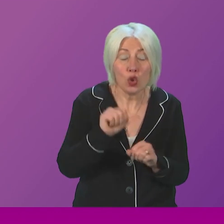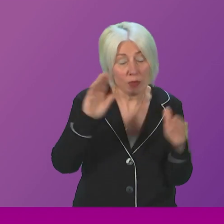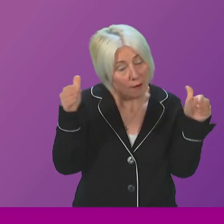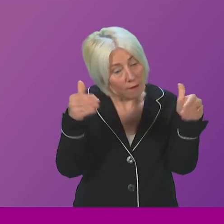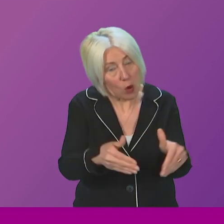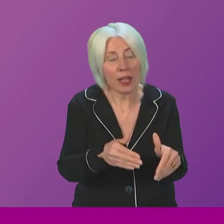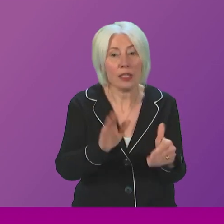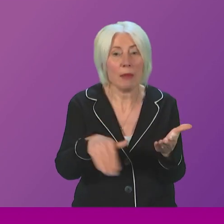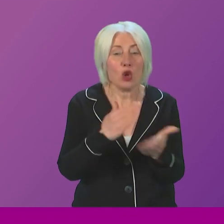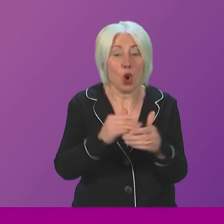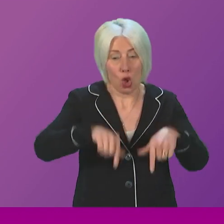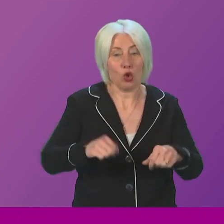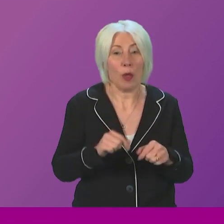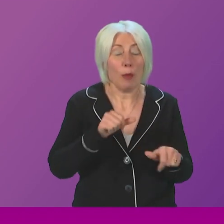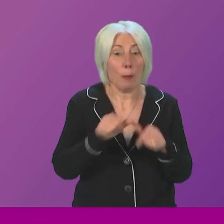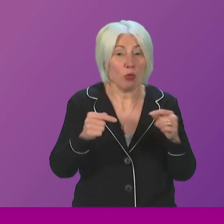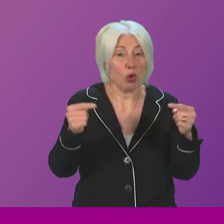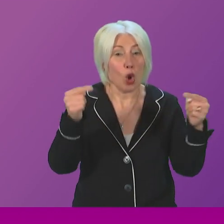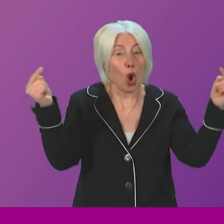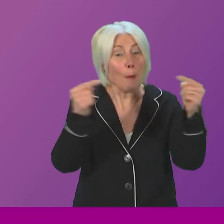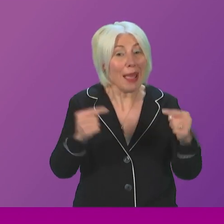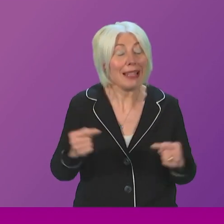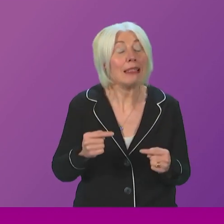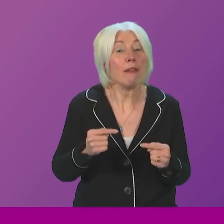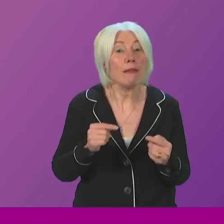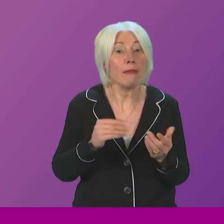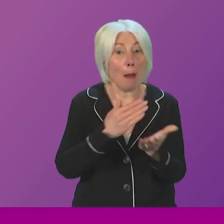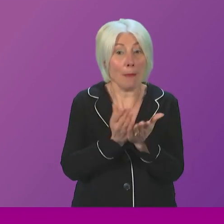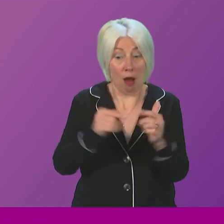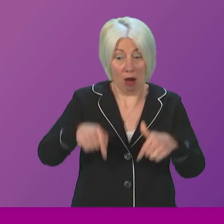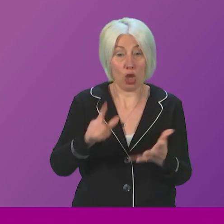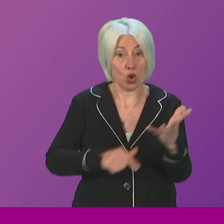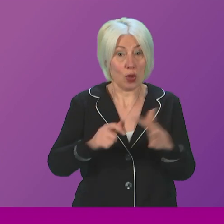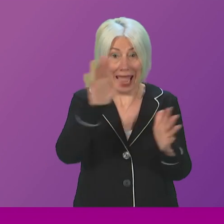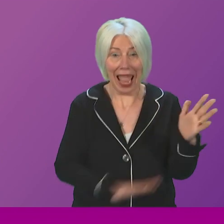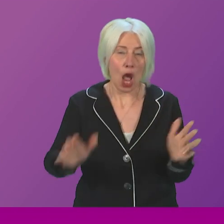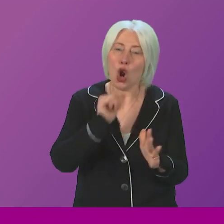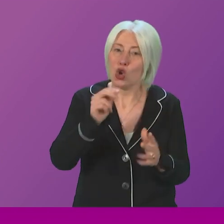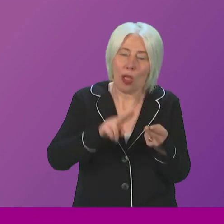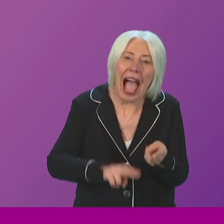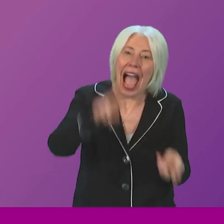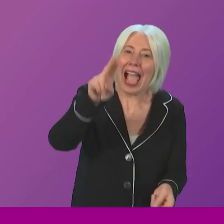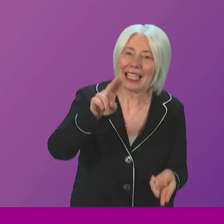most competitive part of the UK, rather than the highest tax part of the UK? First Minister.